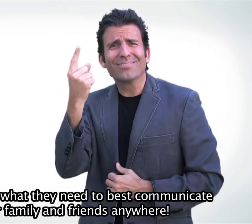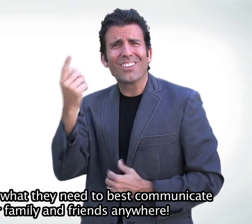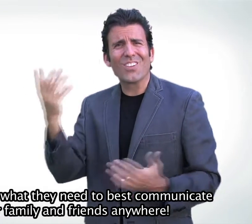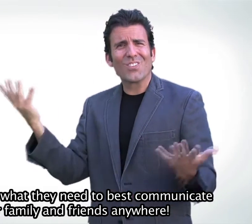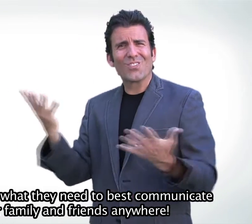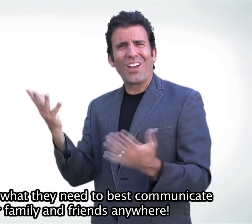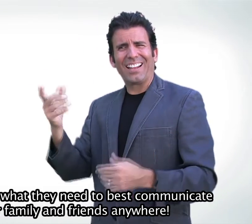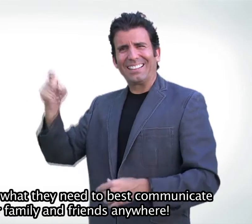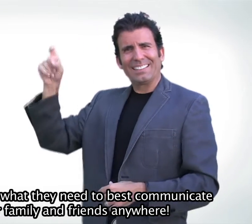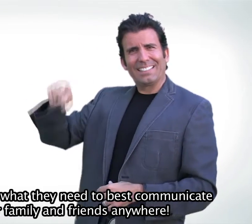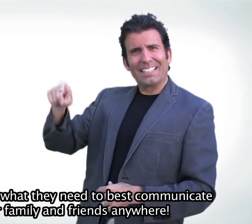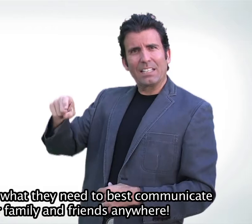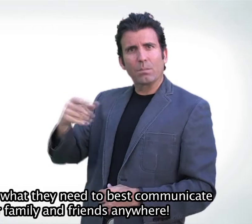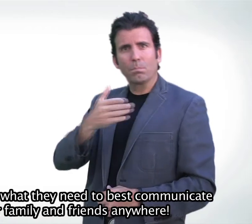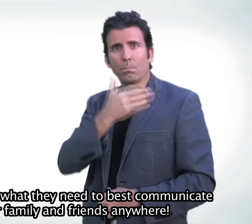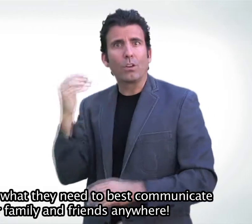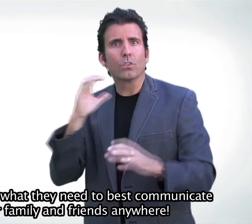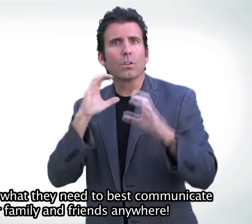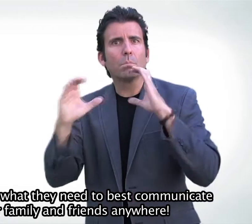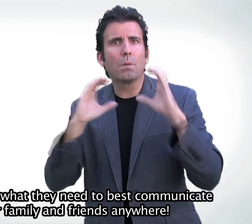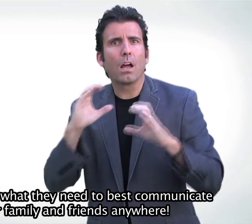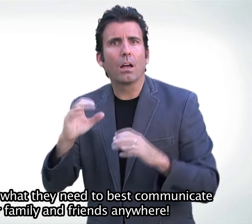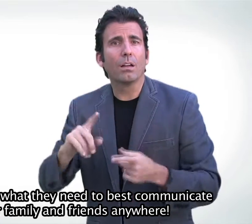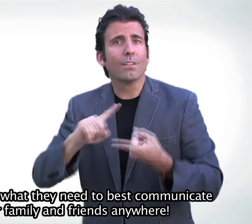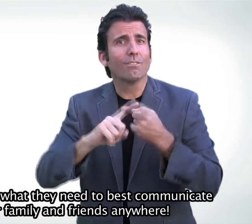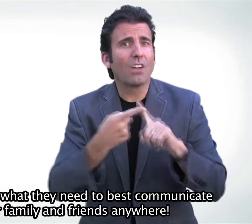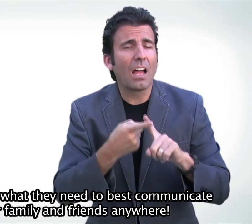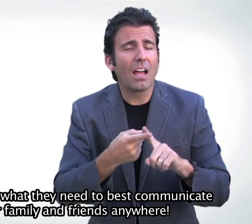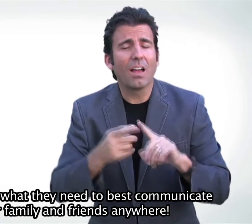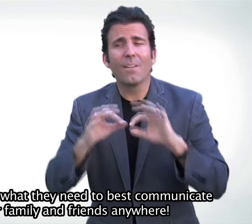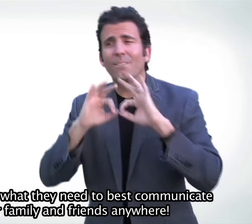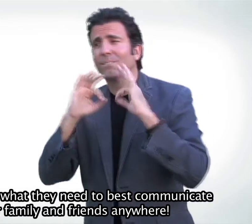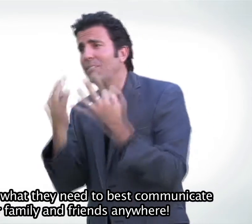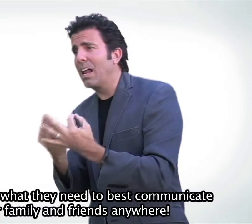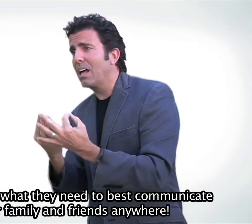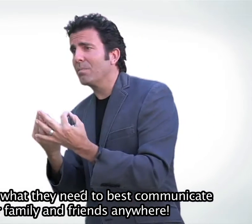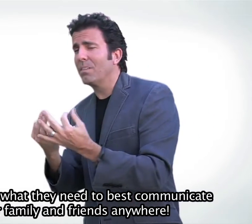what they need best to communicate with their family and friends anywhere.